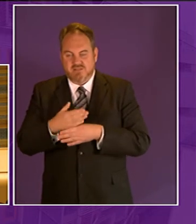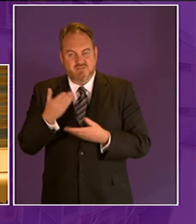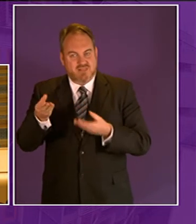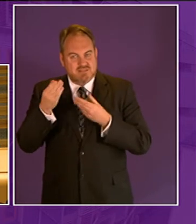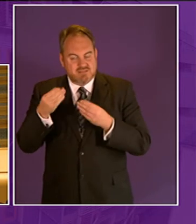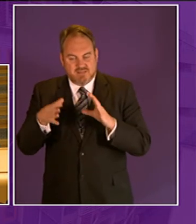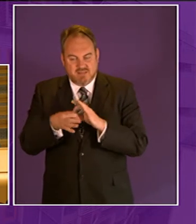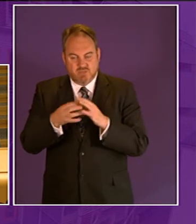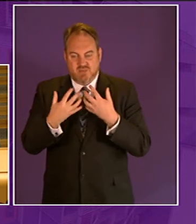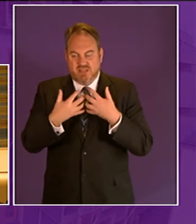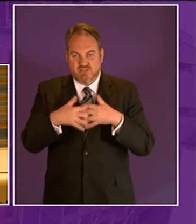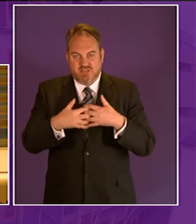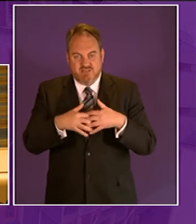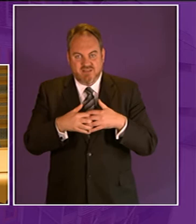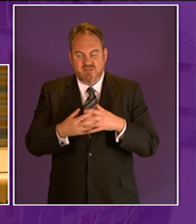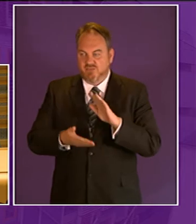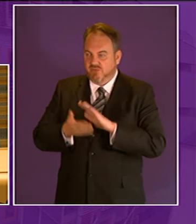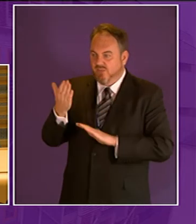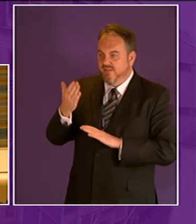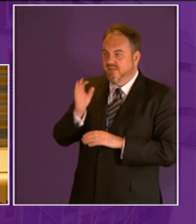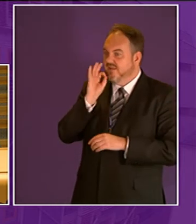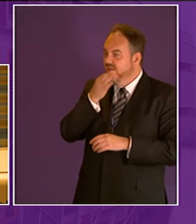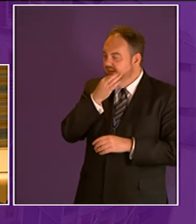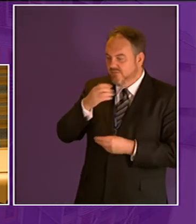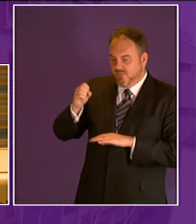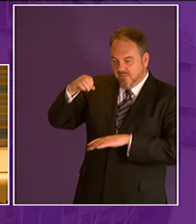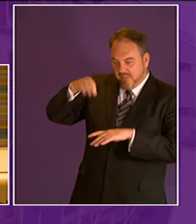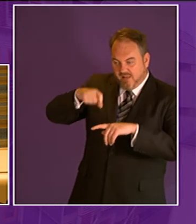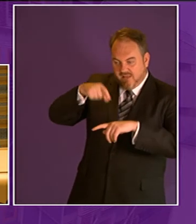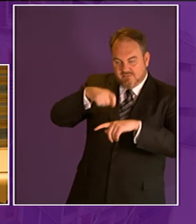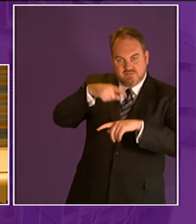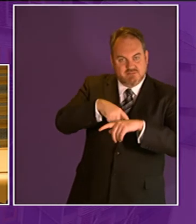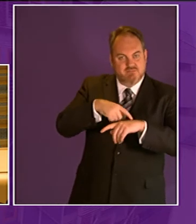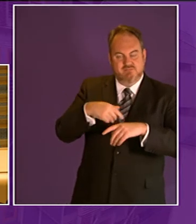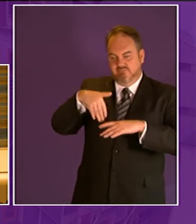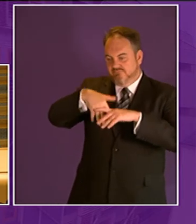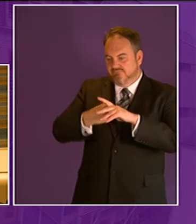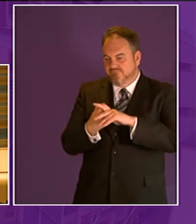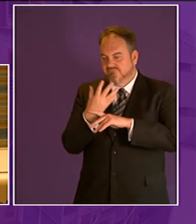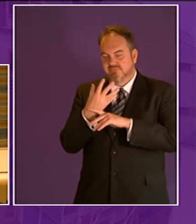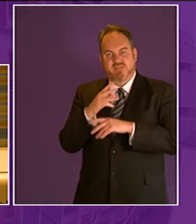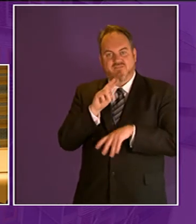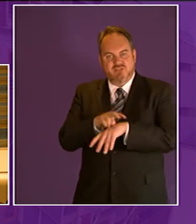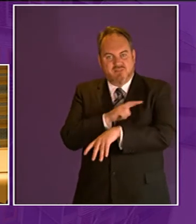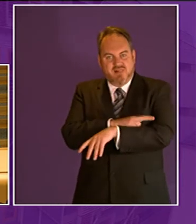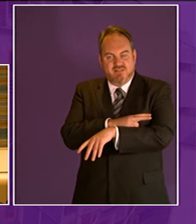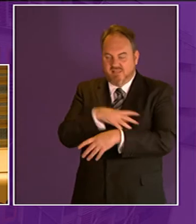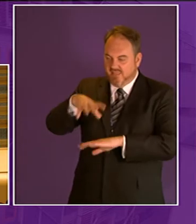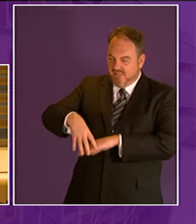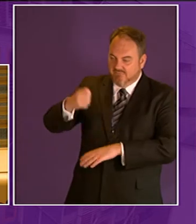they give space in the garden for children to plant and produce their own produce and then learn to cook it now I must give sport a mention